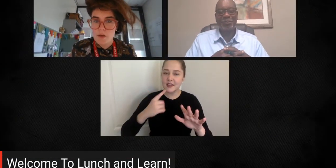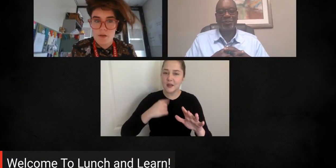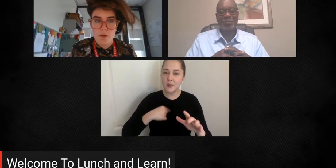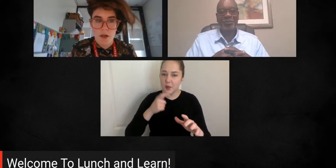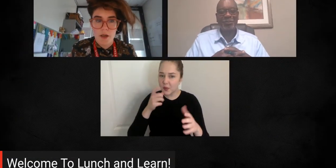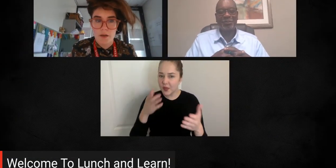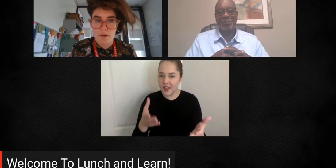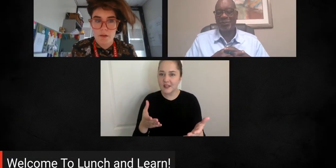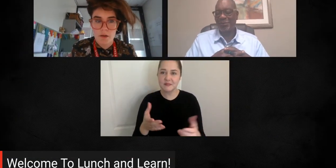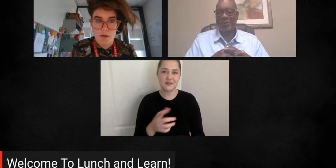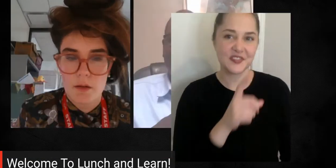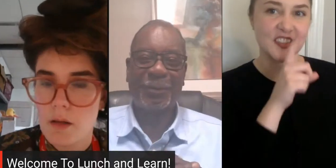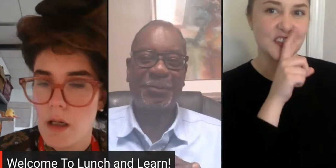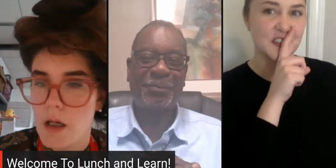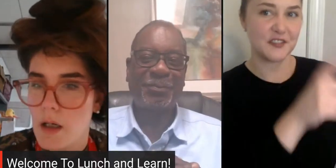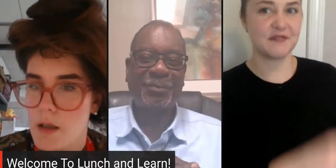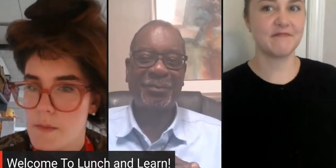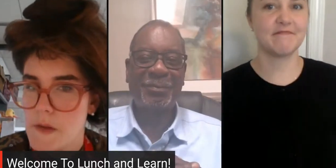Sure.